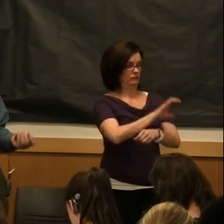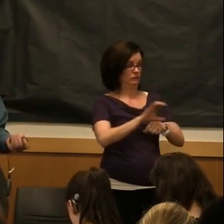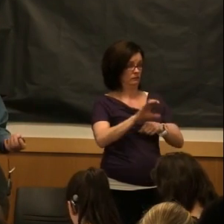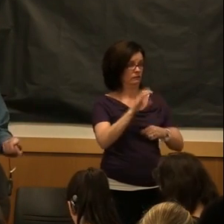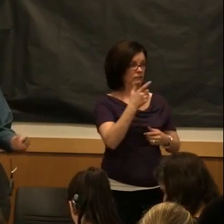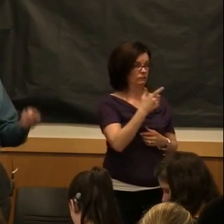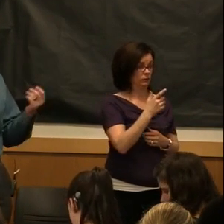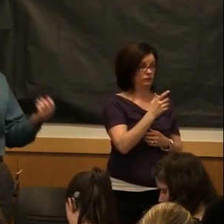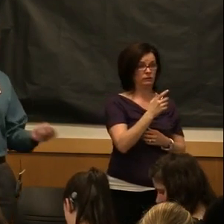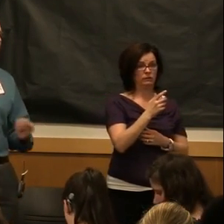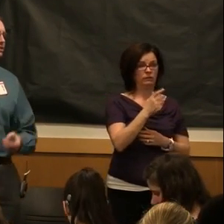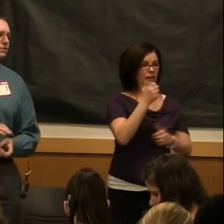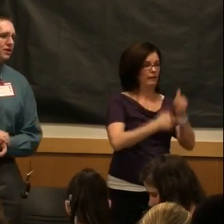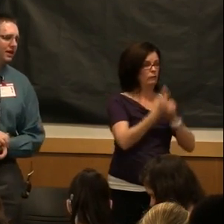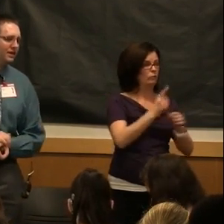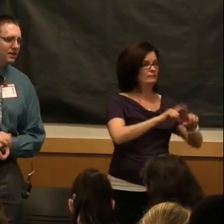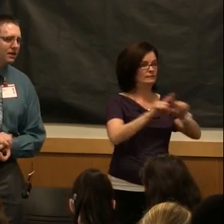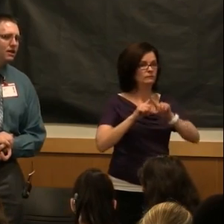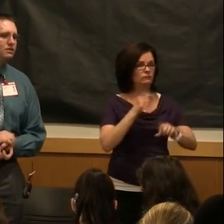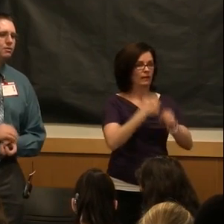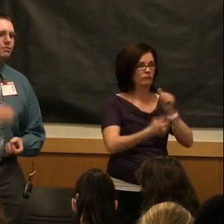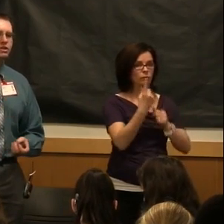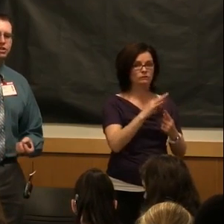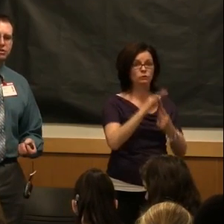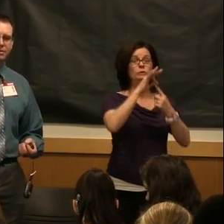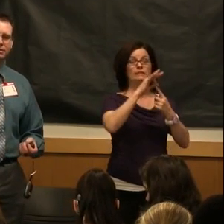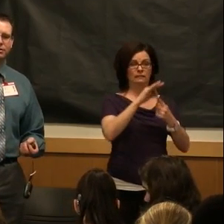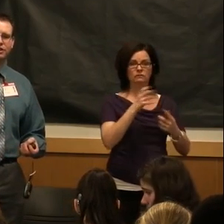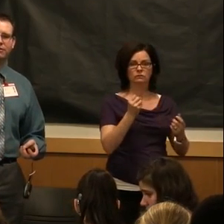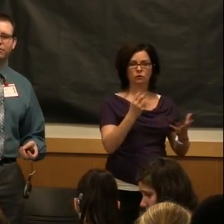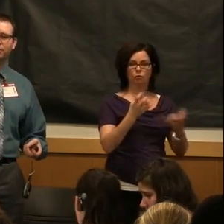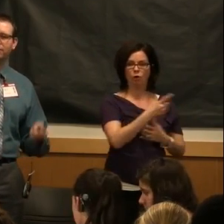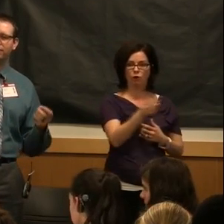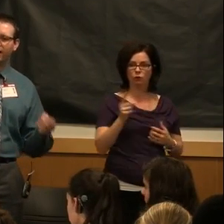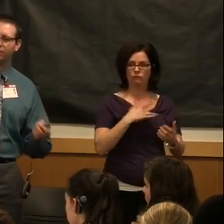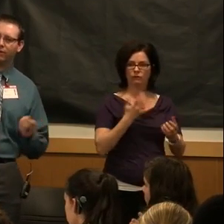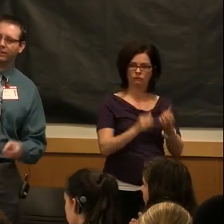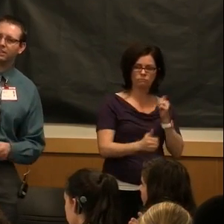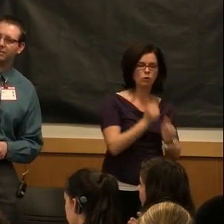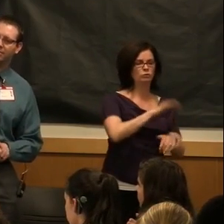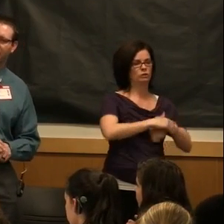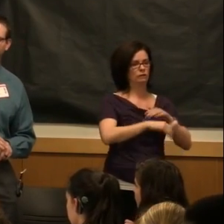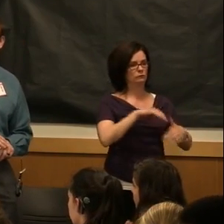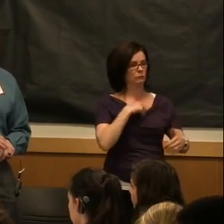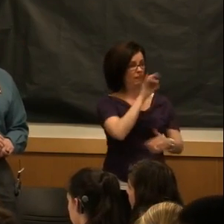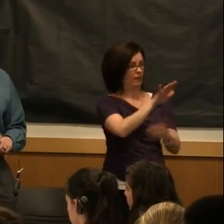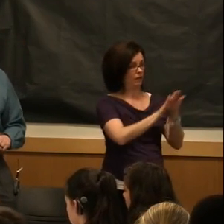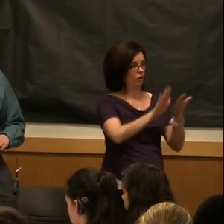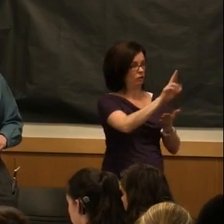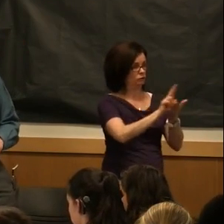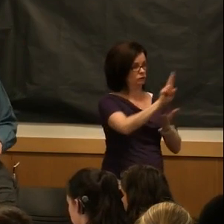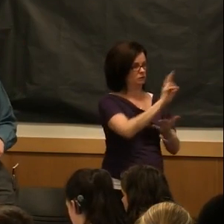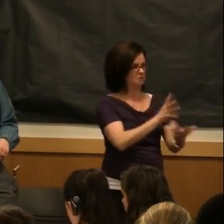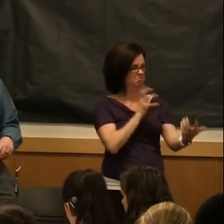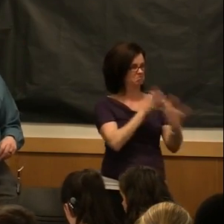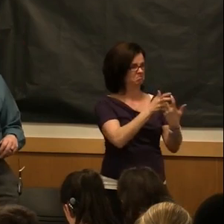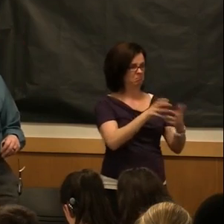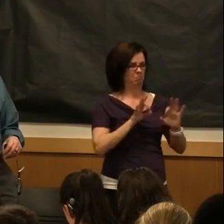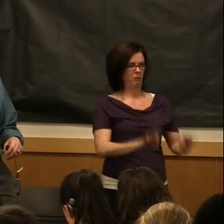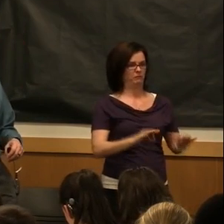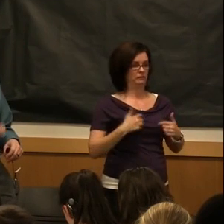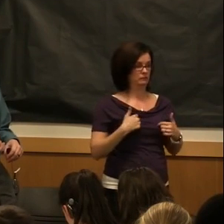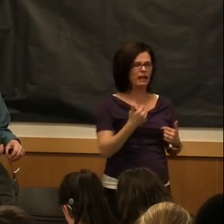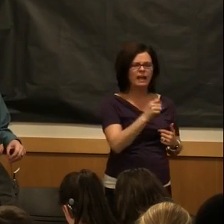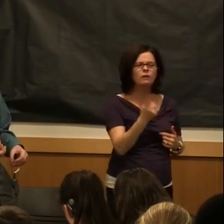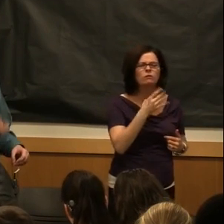everyone is different and everyone is unique. So we want you to be the most comfortable and find the one that's going to be the best fit for you. Does anybody